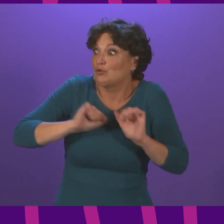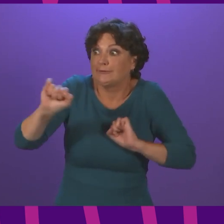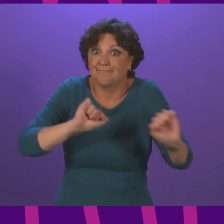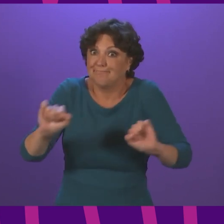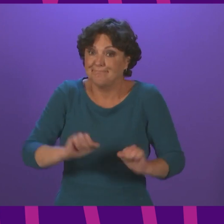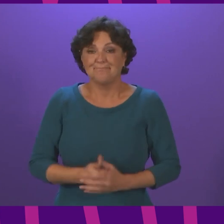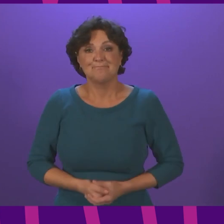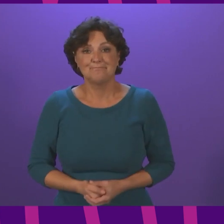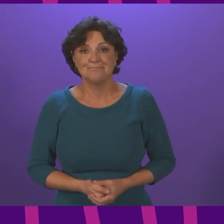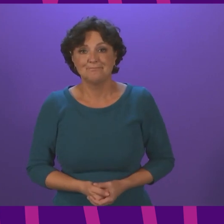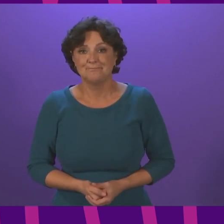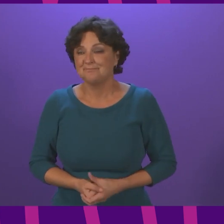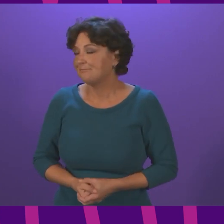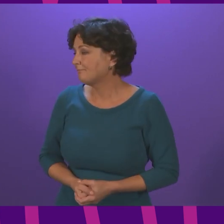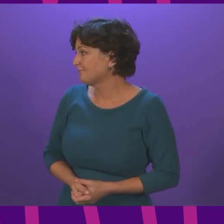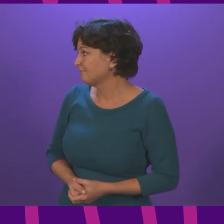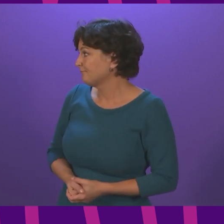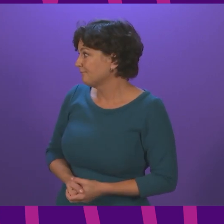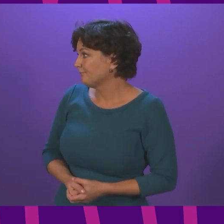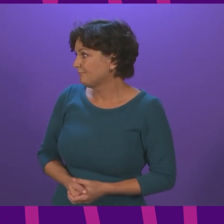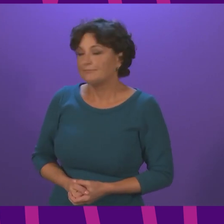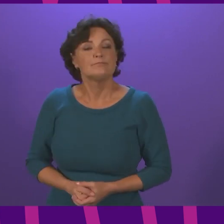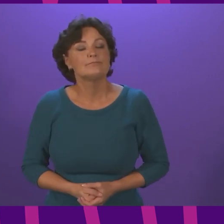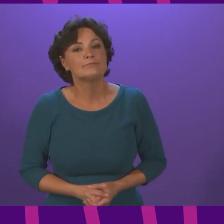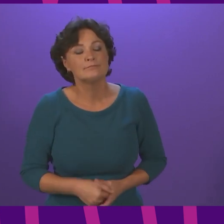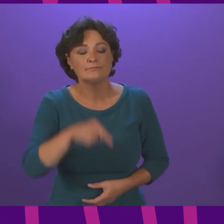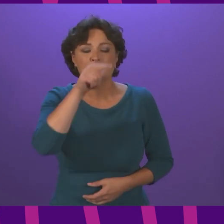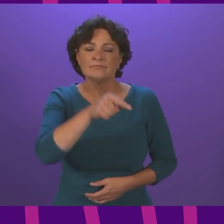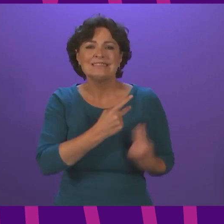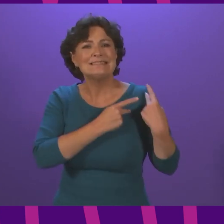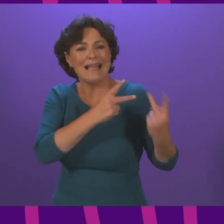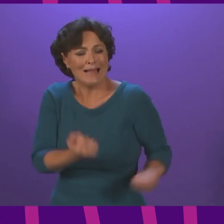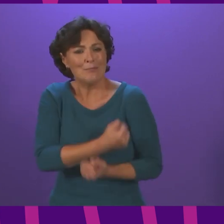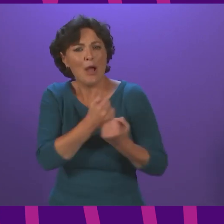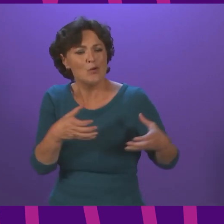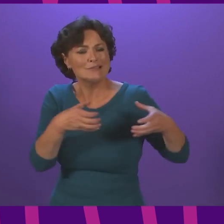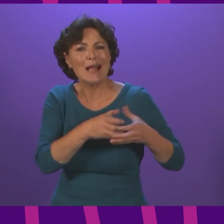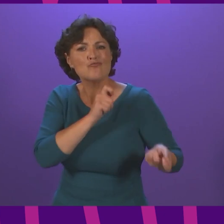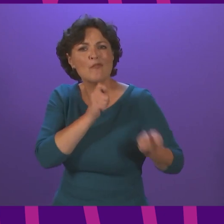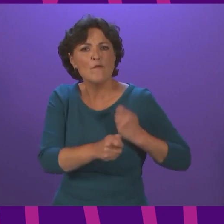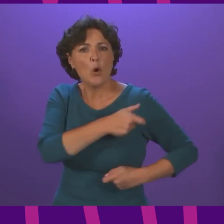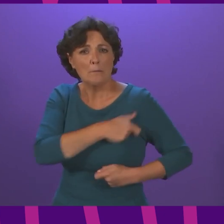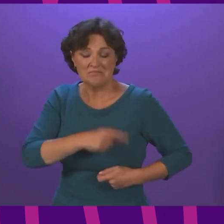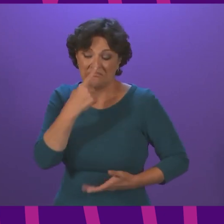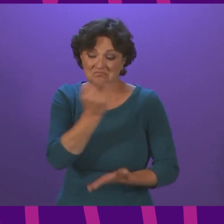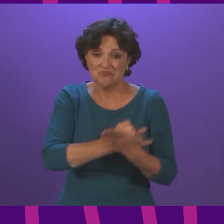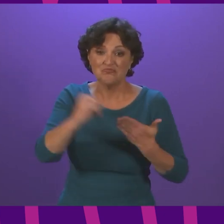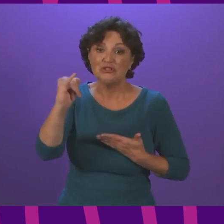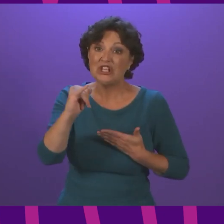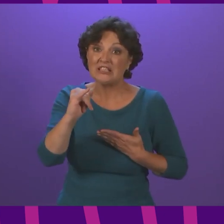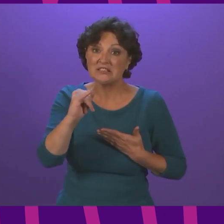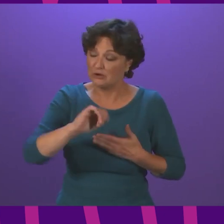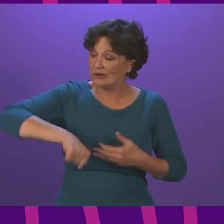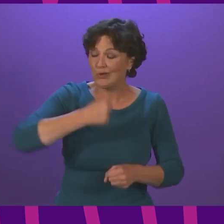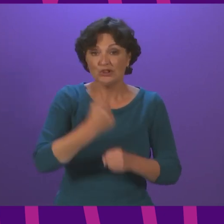Thank you Presiding officer The Delegated Powers and Law Reform Committee earlier today rejected the government's vaccine